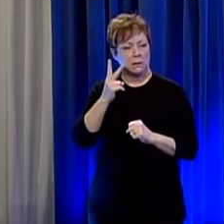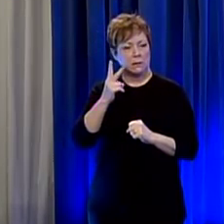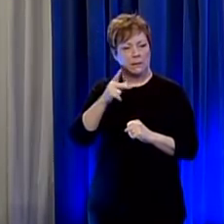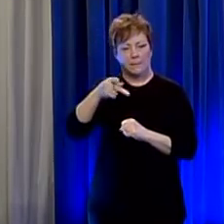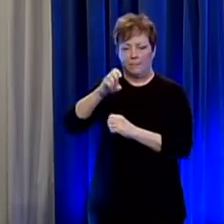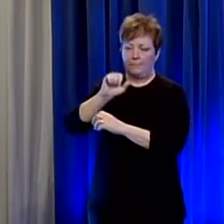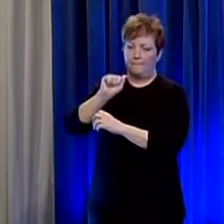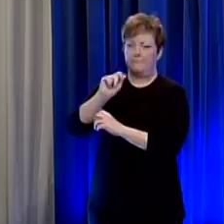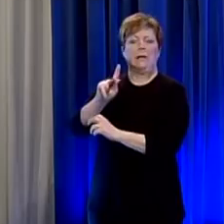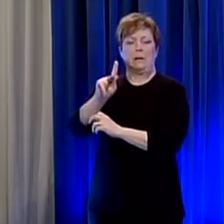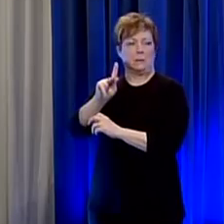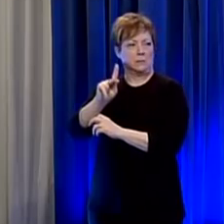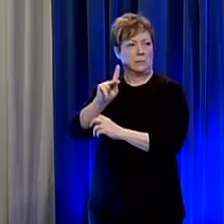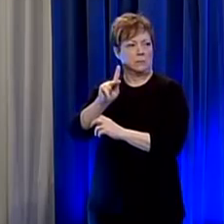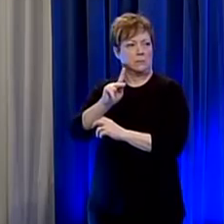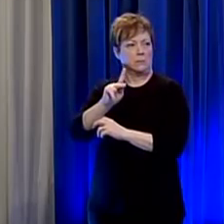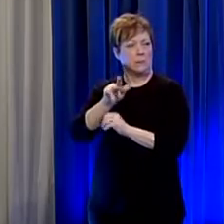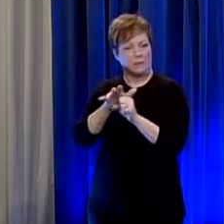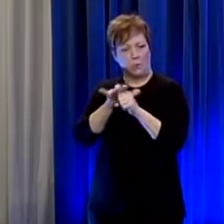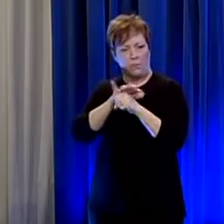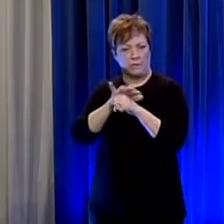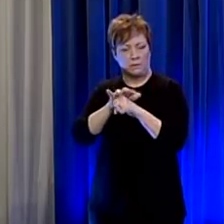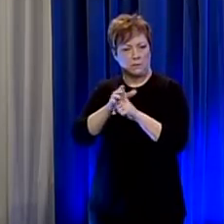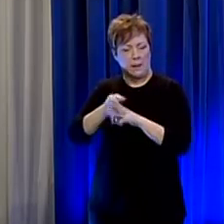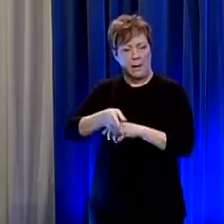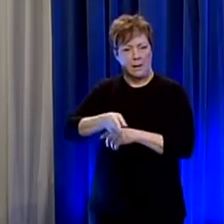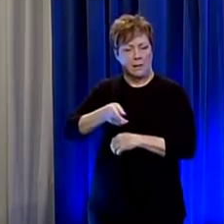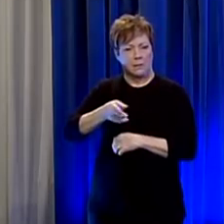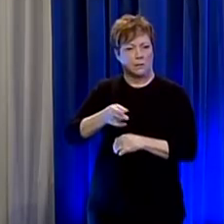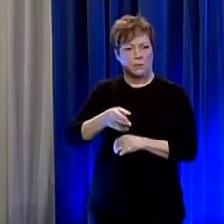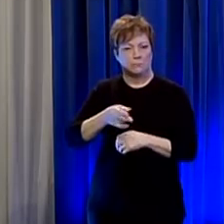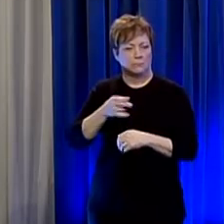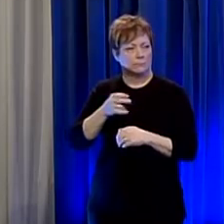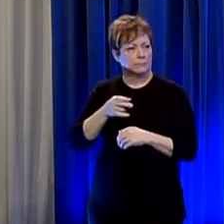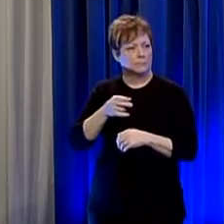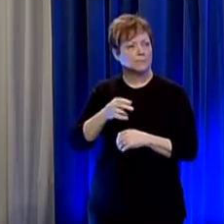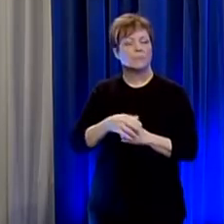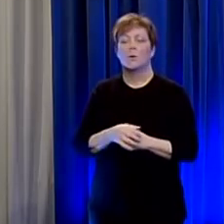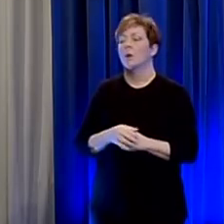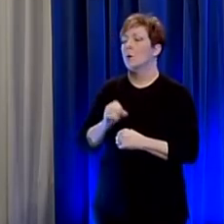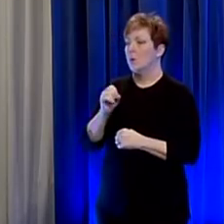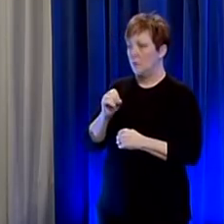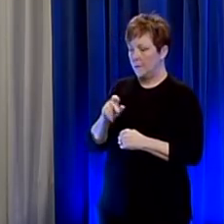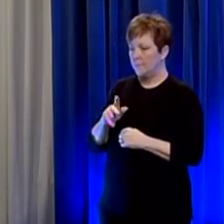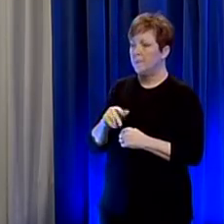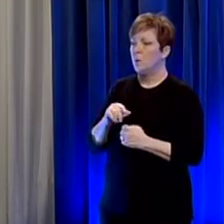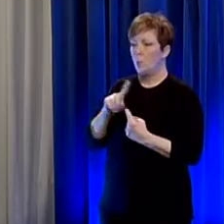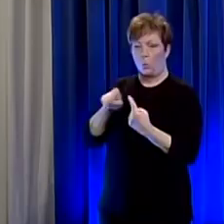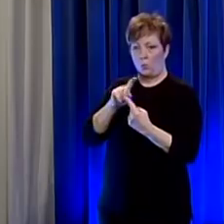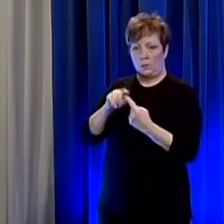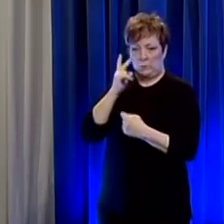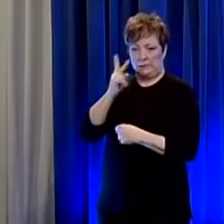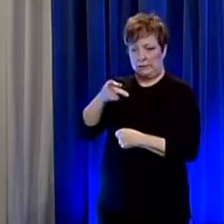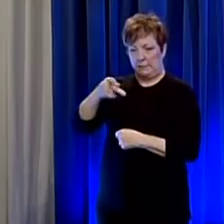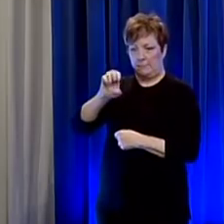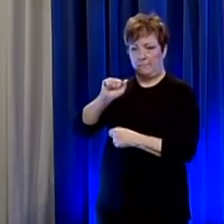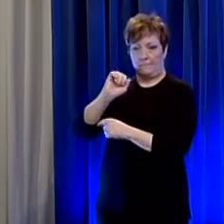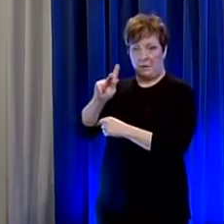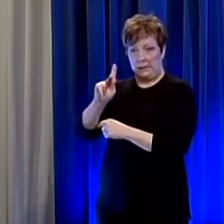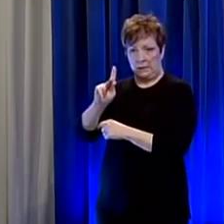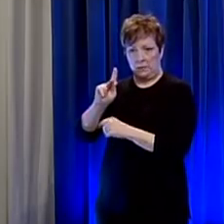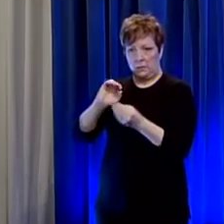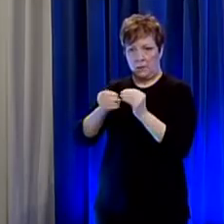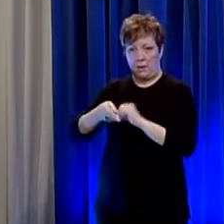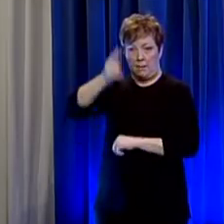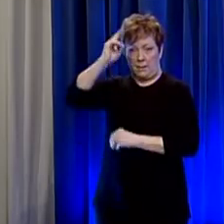that depend on people actually staying at home and social distancing sure the question is when can we see this uh peak uh and and the